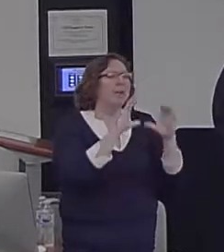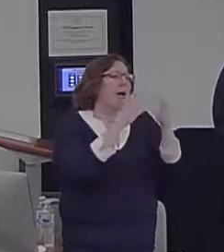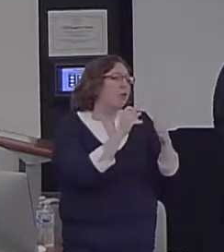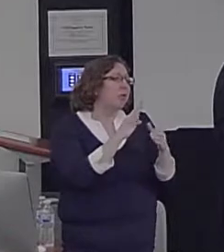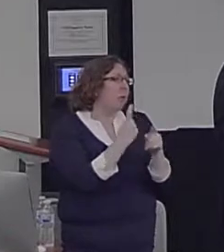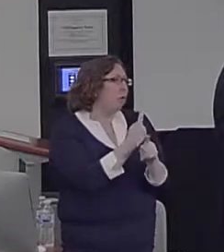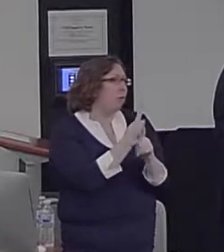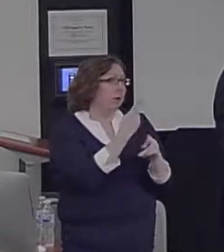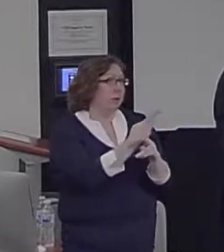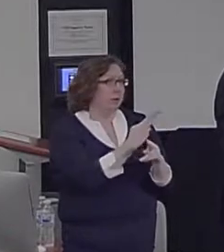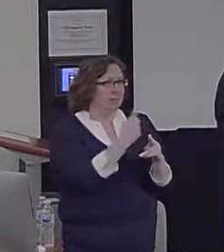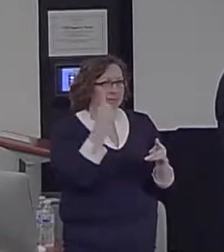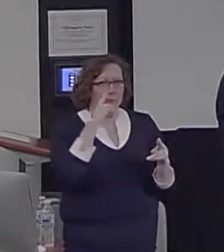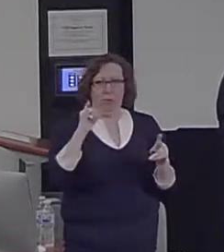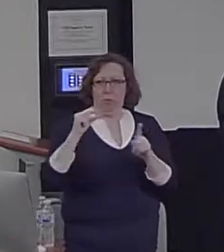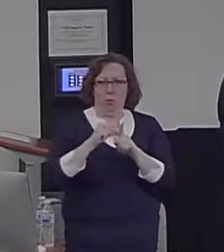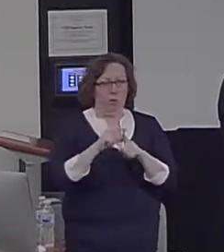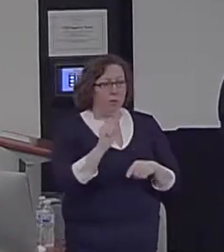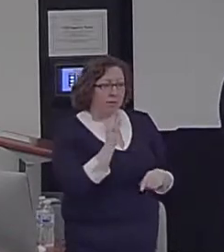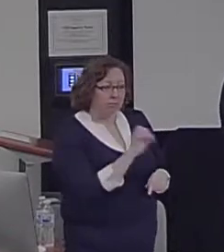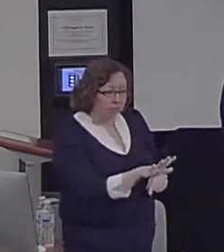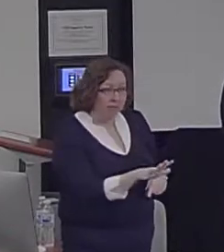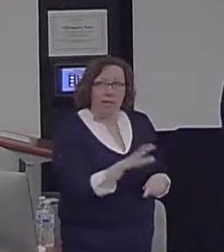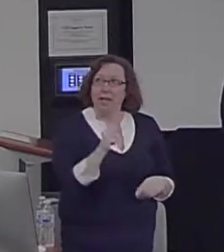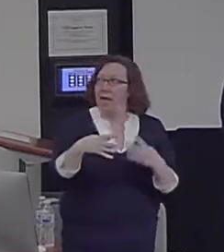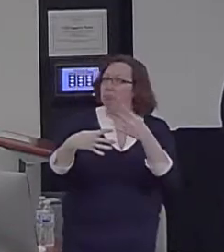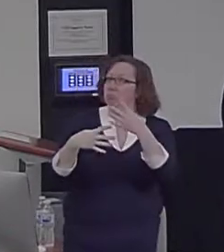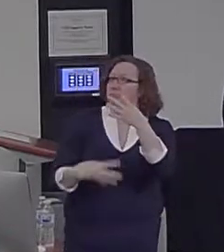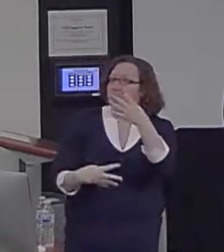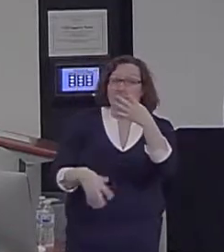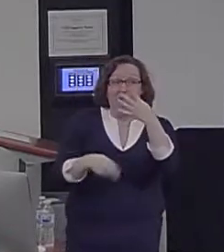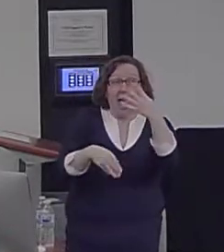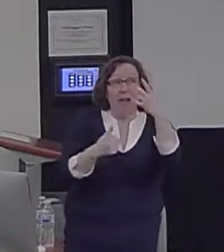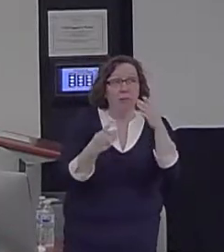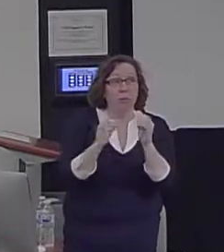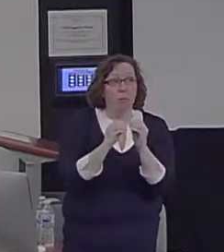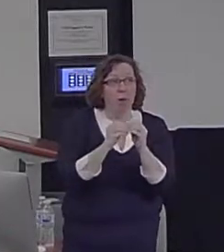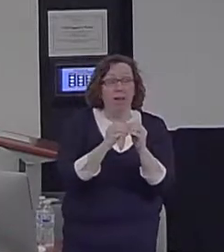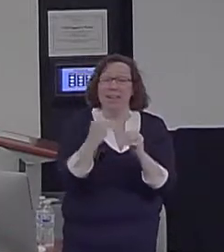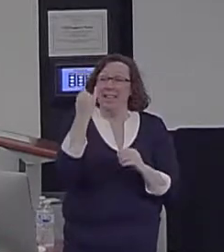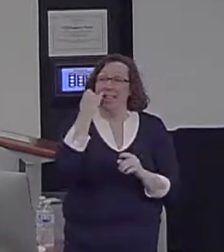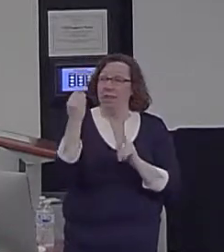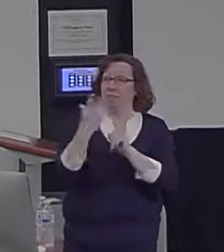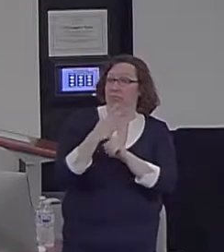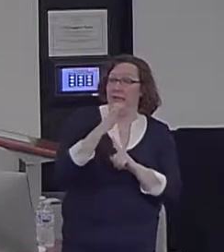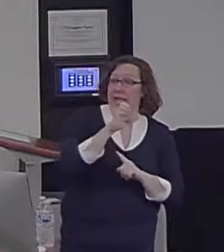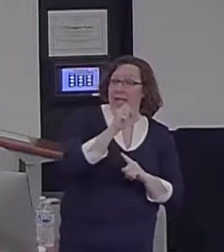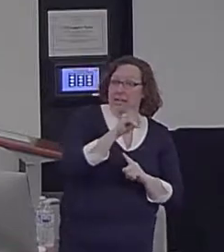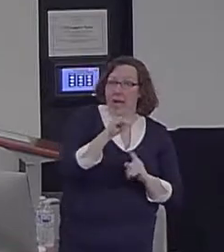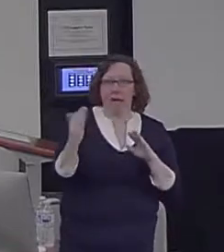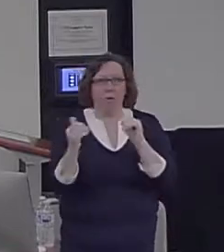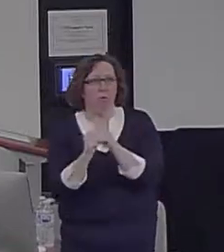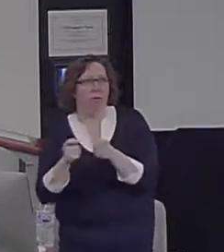come up with. And there are a few more of them after you've just had the specificity than the control induction. We've replicated that